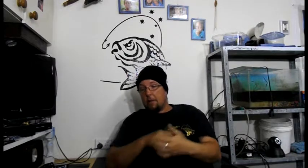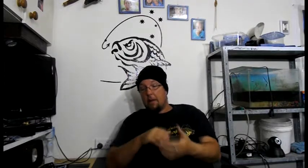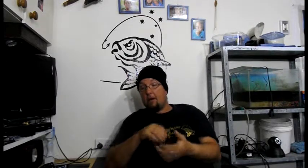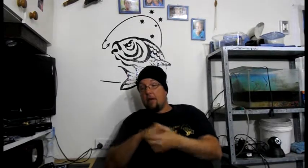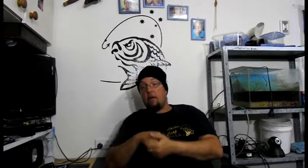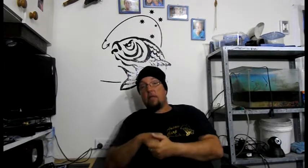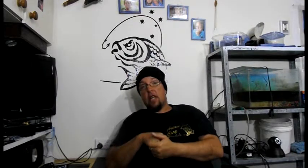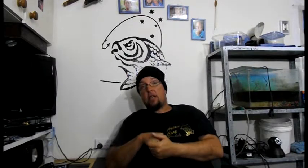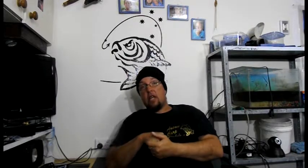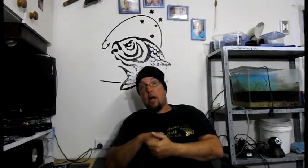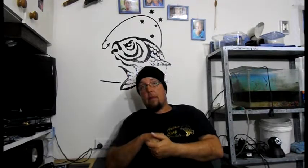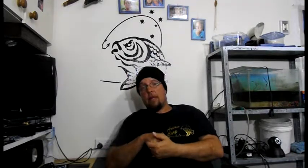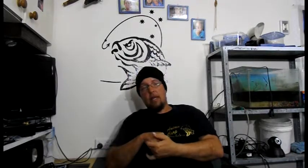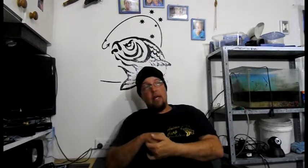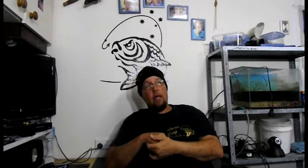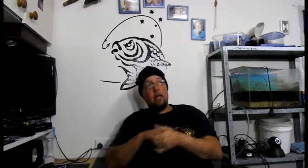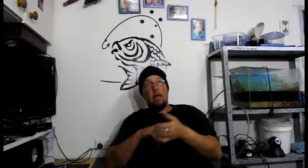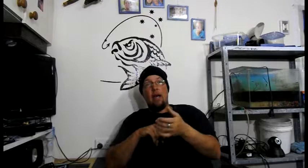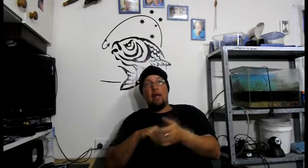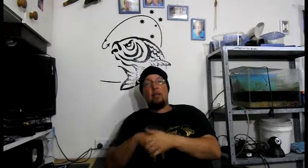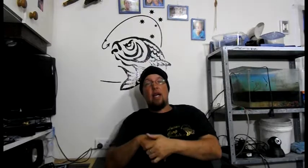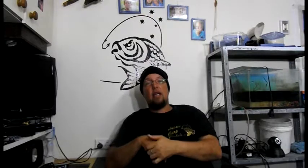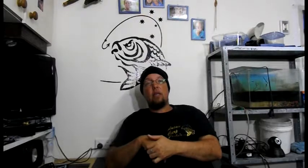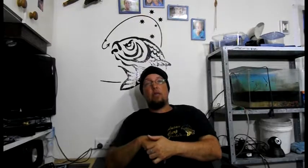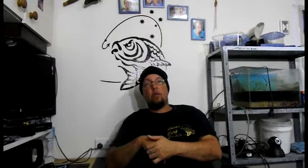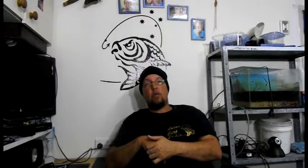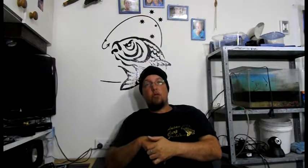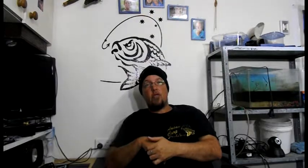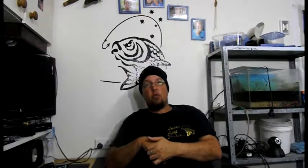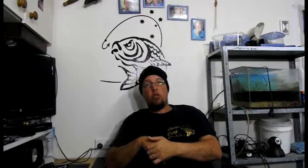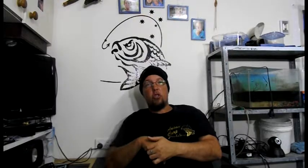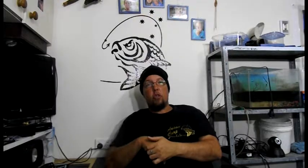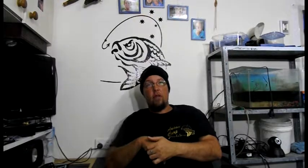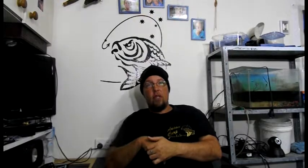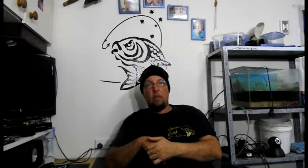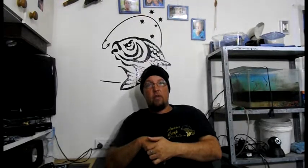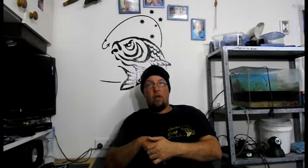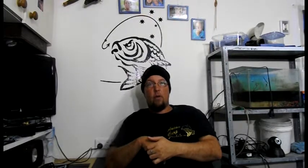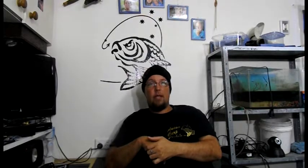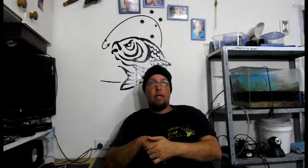apparently he was catching carp out of there. And he was taking them to his restaurant. And serving them the following day.